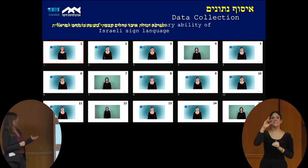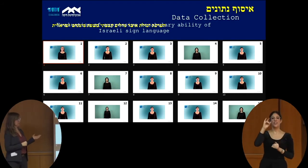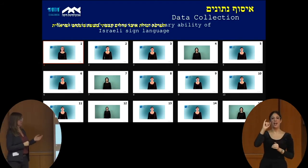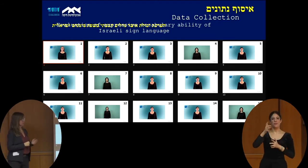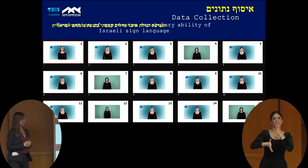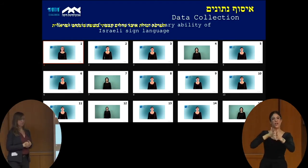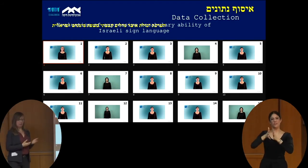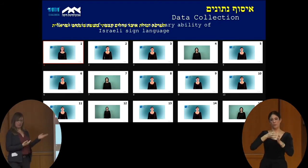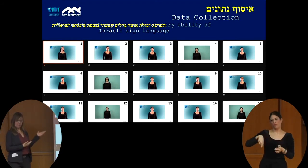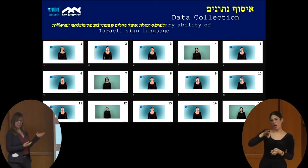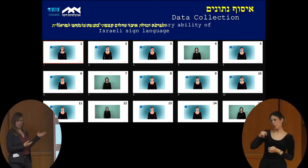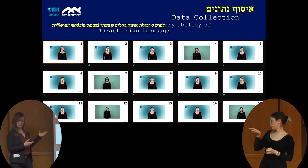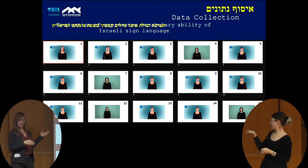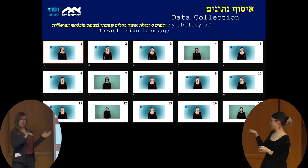This is the ISL CDI.